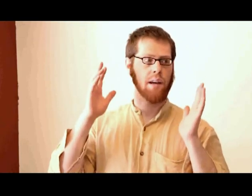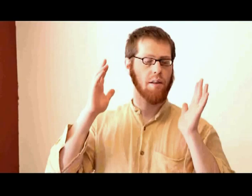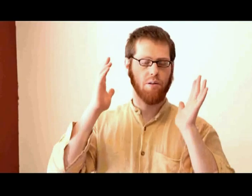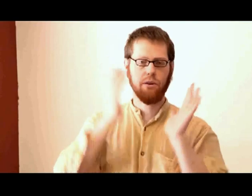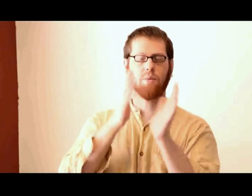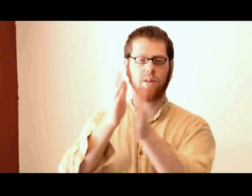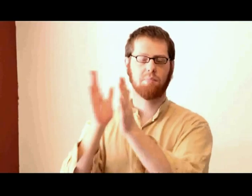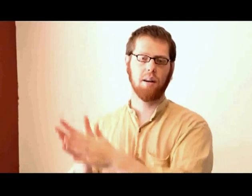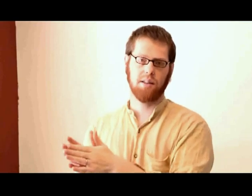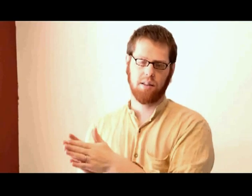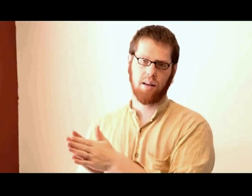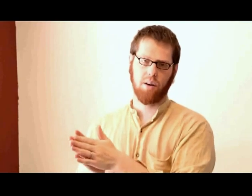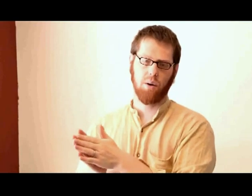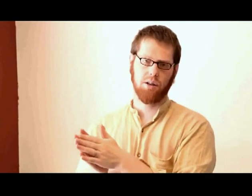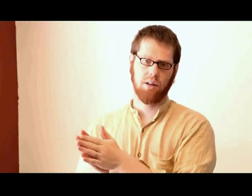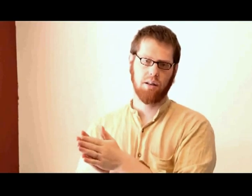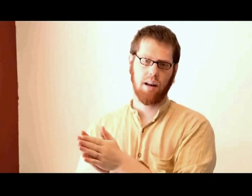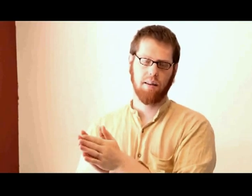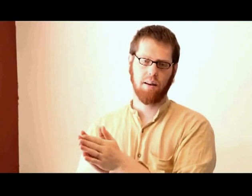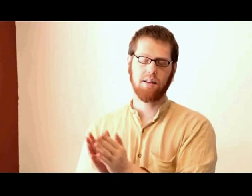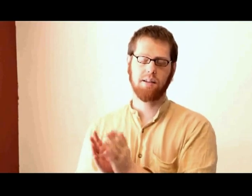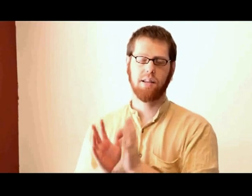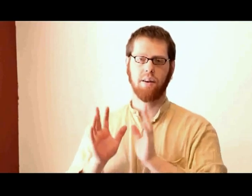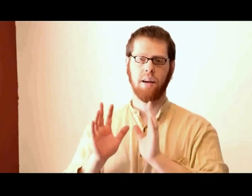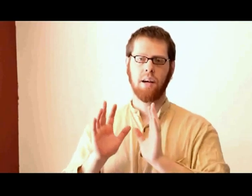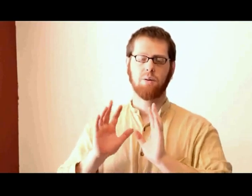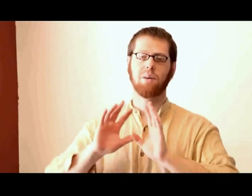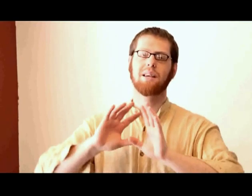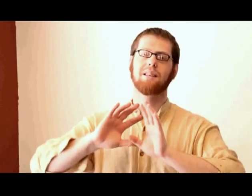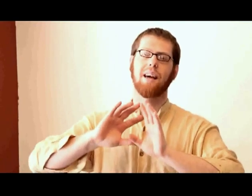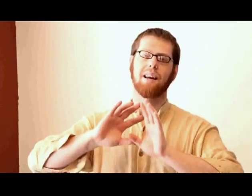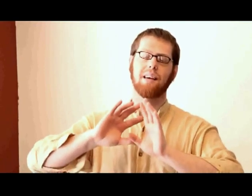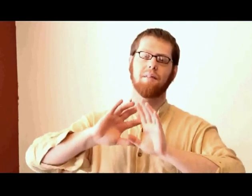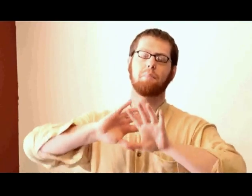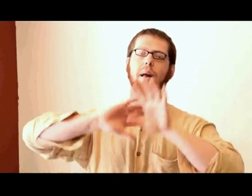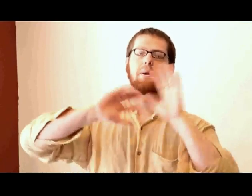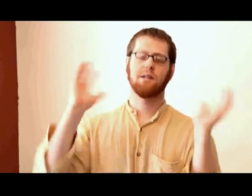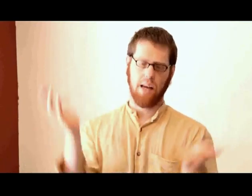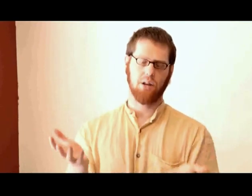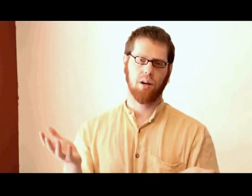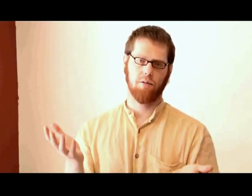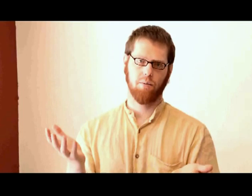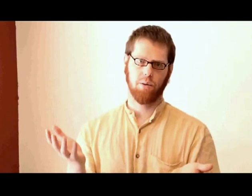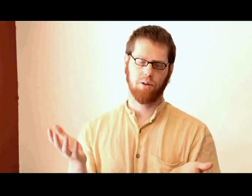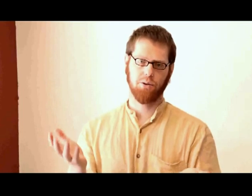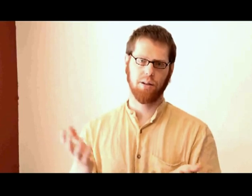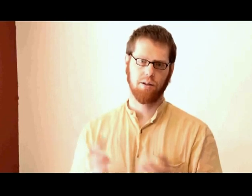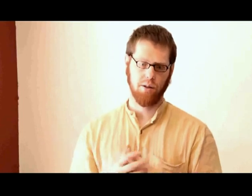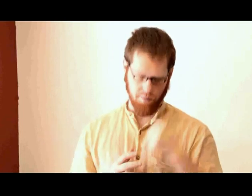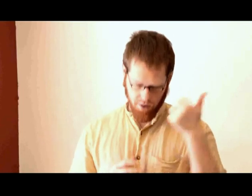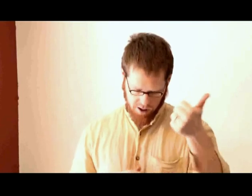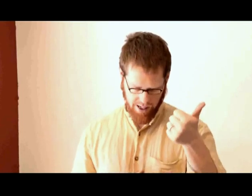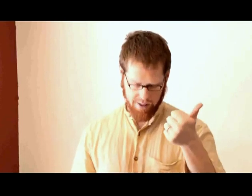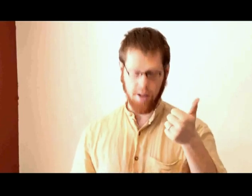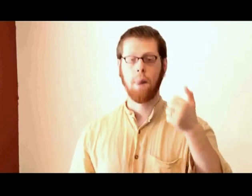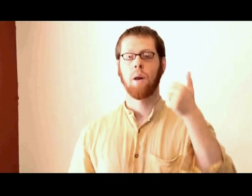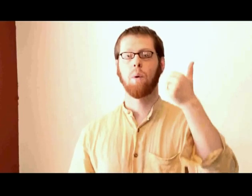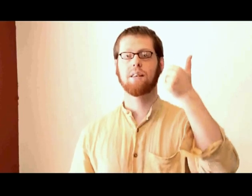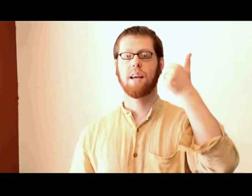three responses to that question that I think are necessary to at least get even the barest sketch of what the truth is. So the first thing is, what is the